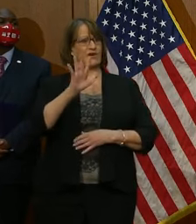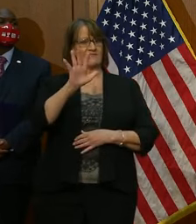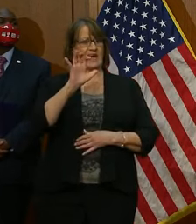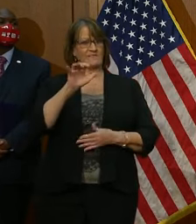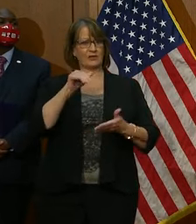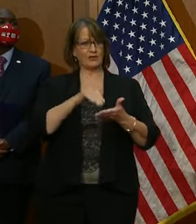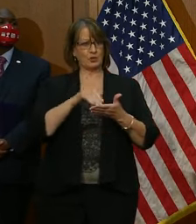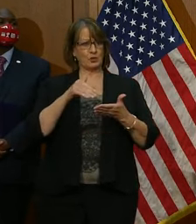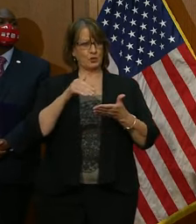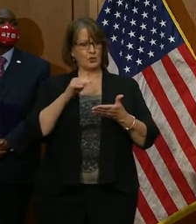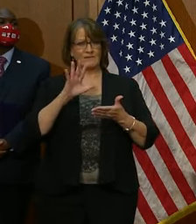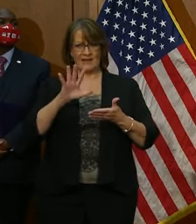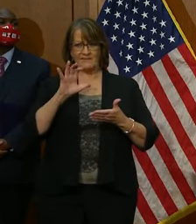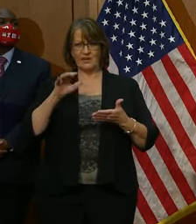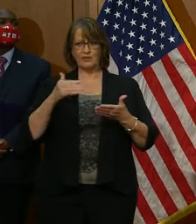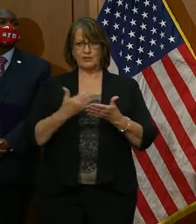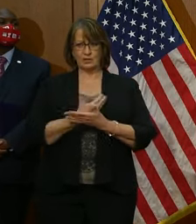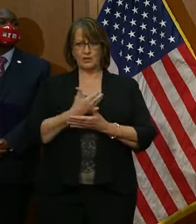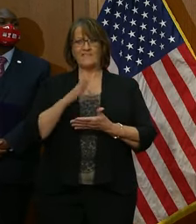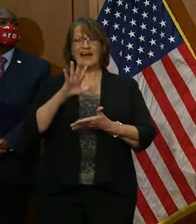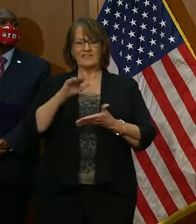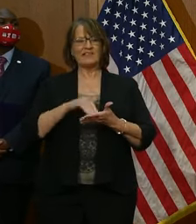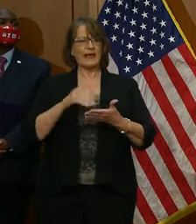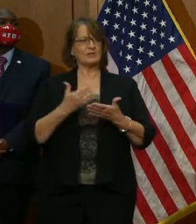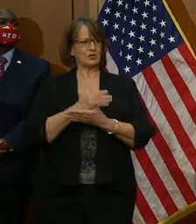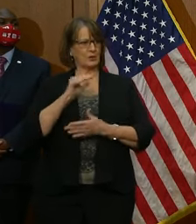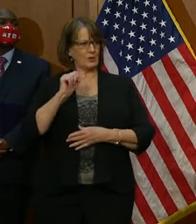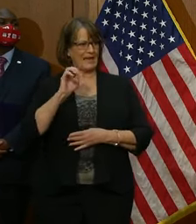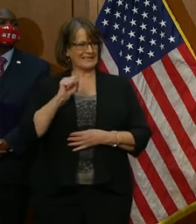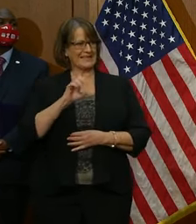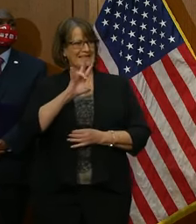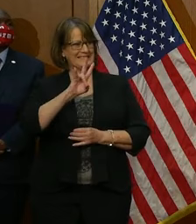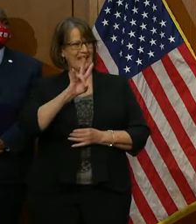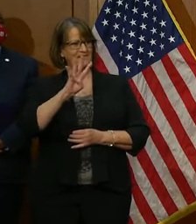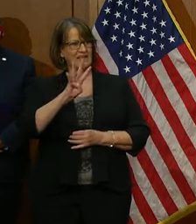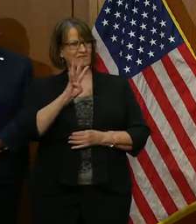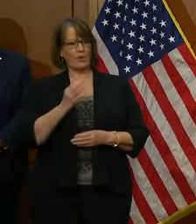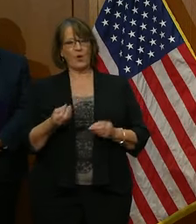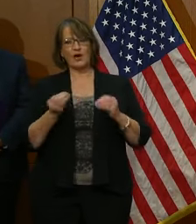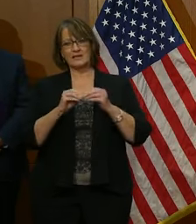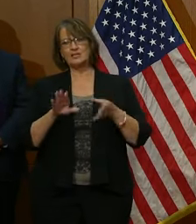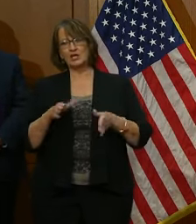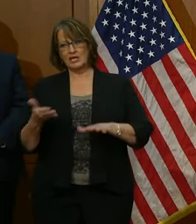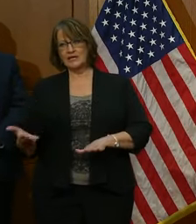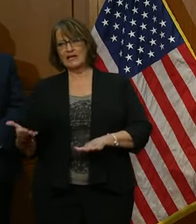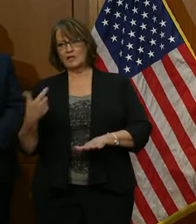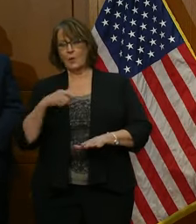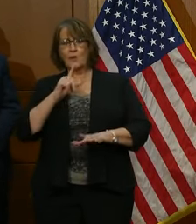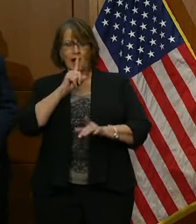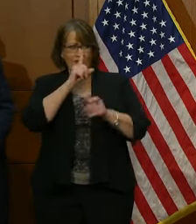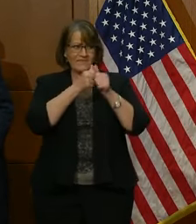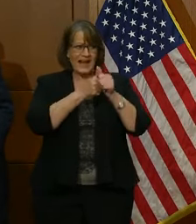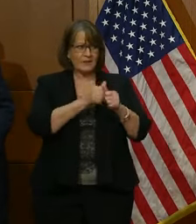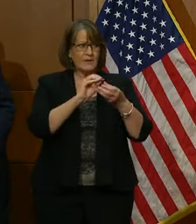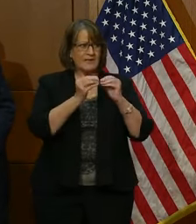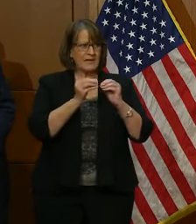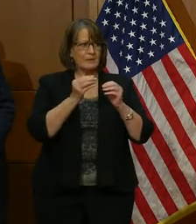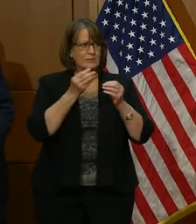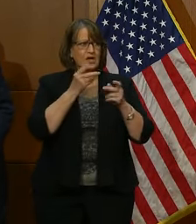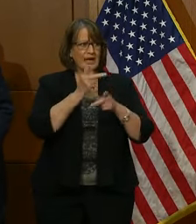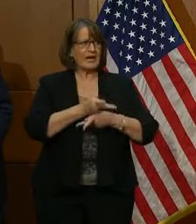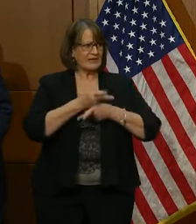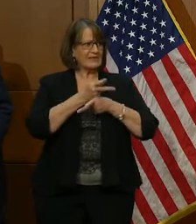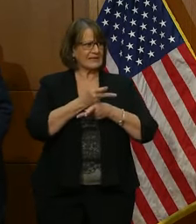33,000 additional tests, 74 additional deaths. So we follow this very closely. We've put